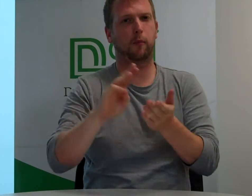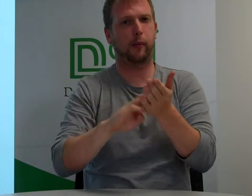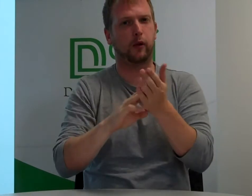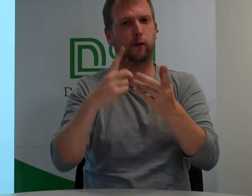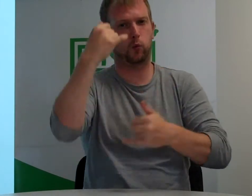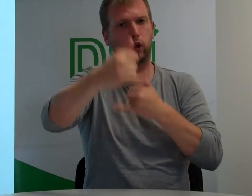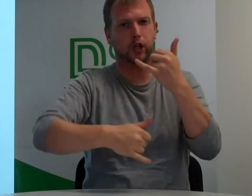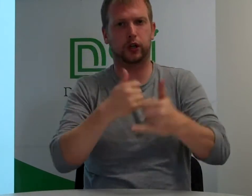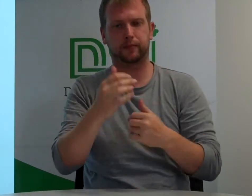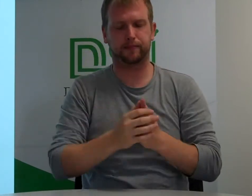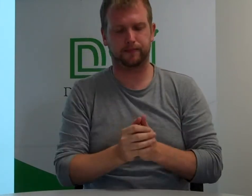membership for New York.